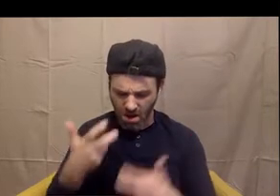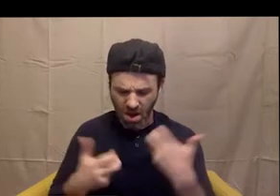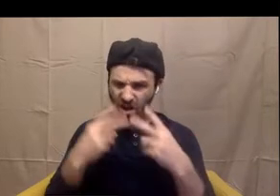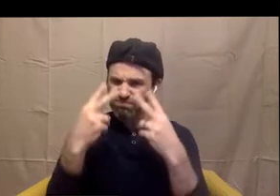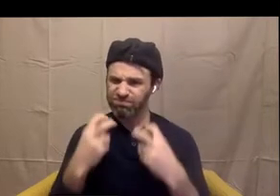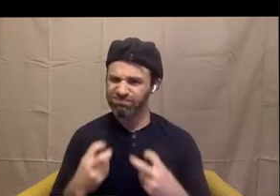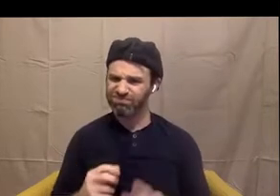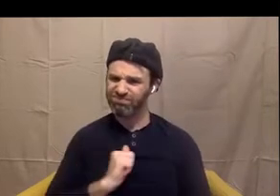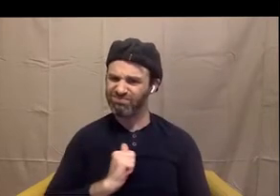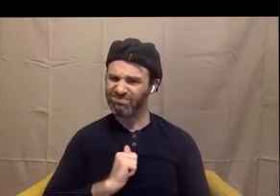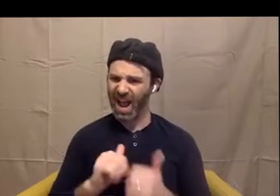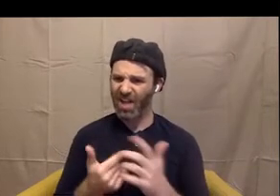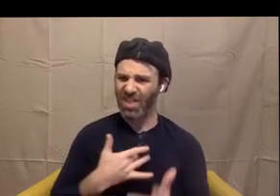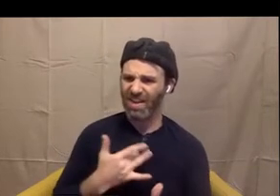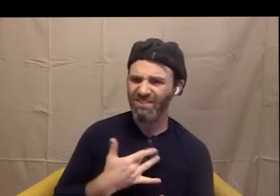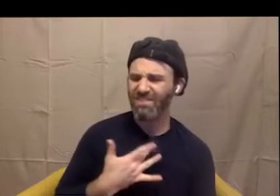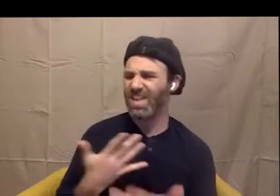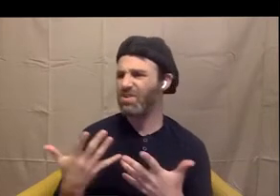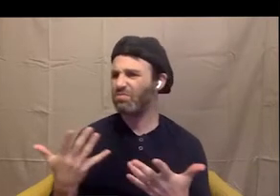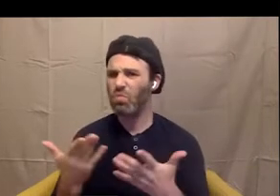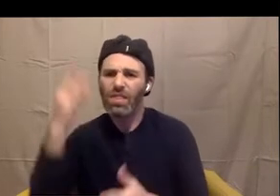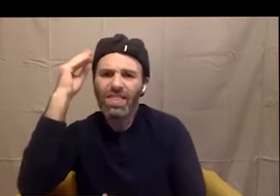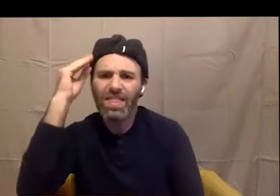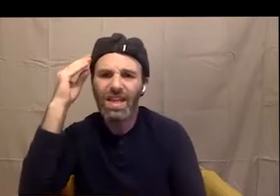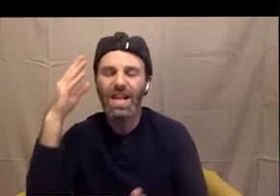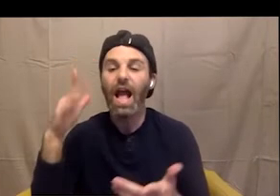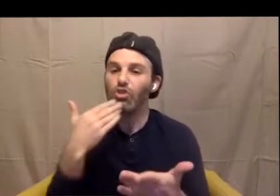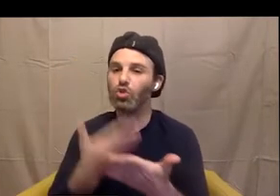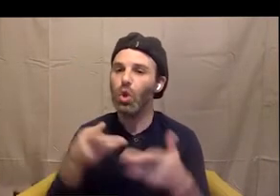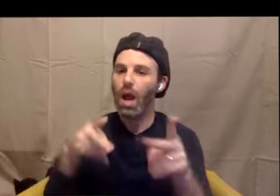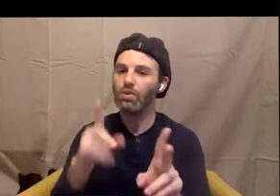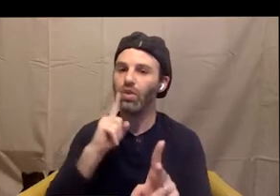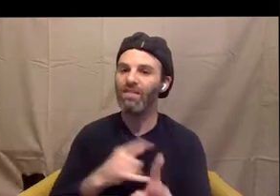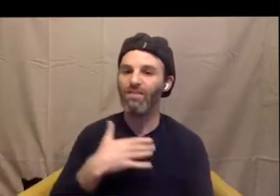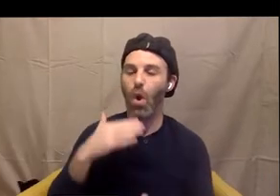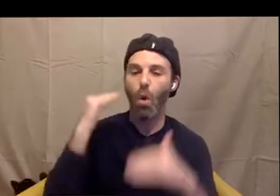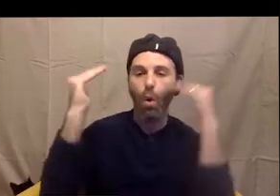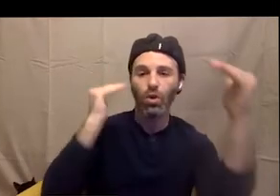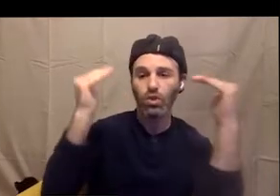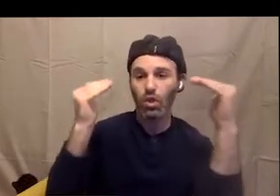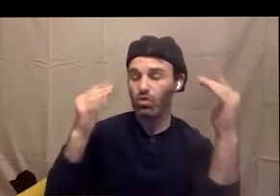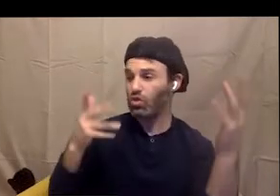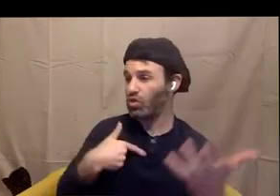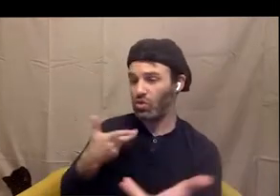parents, grandparents, teachers to have conversations with young people. I am going to share just one last comic, though,